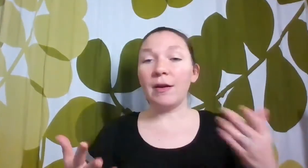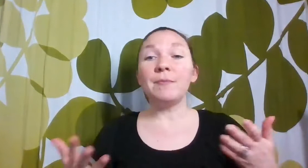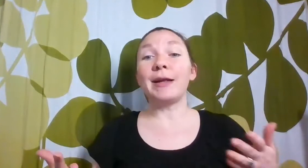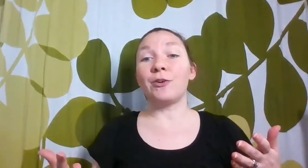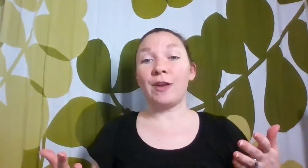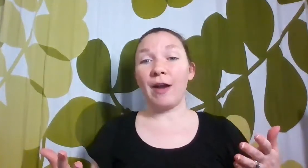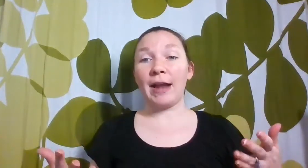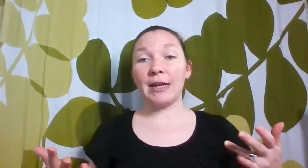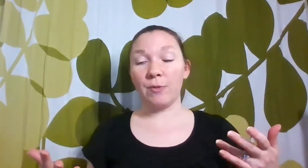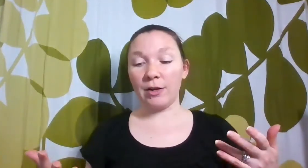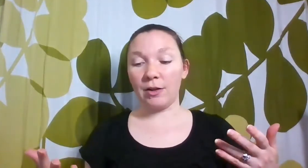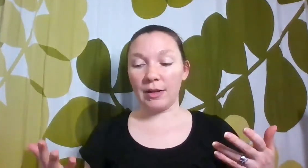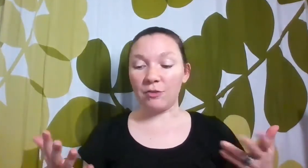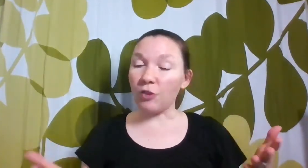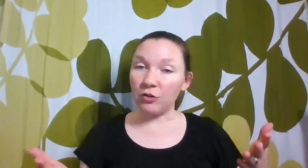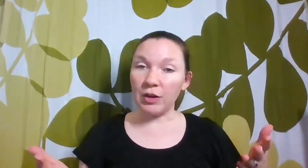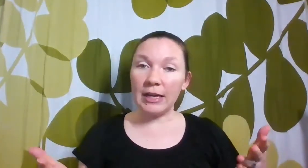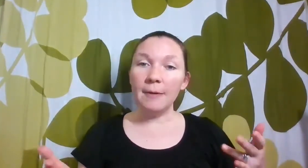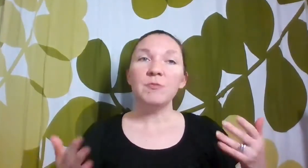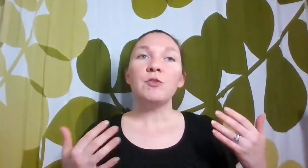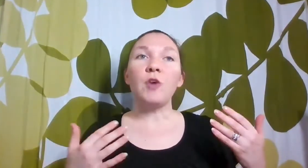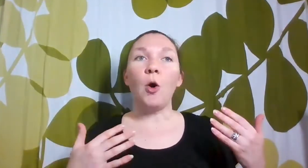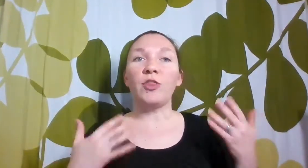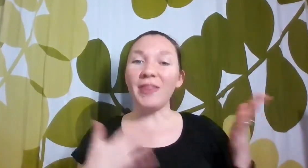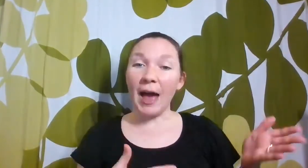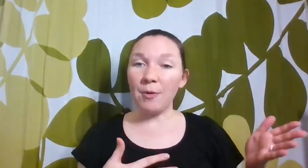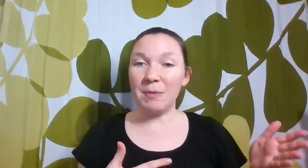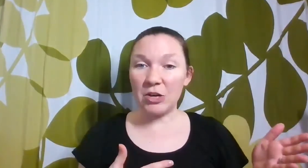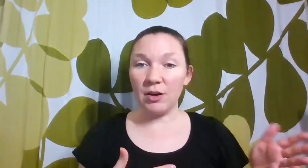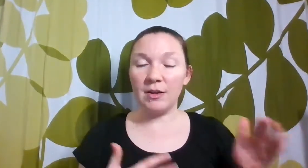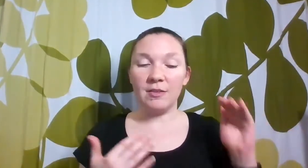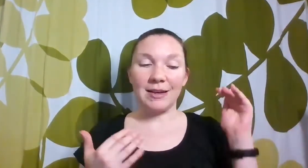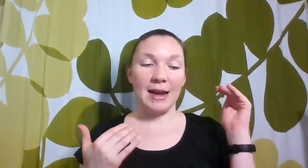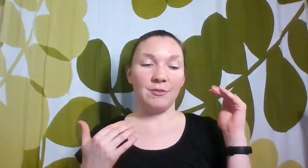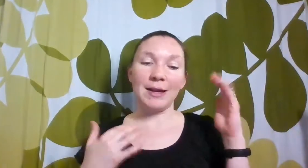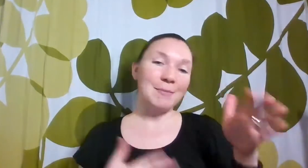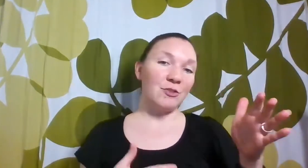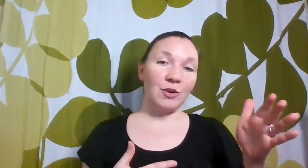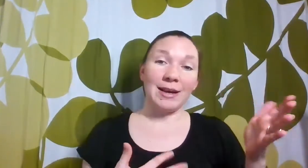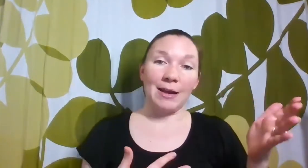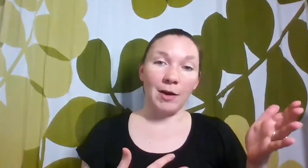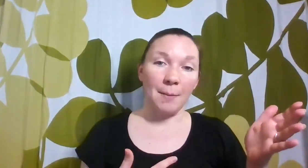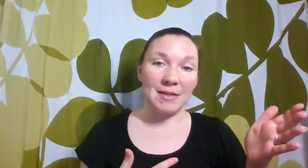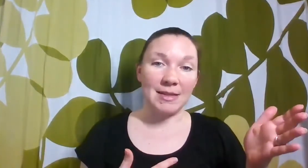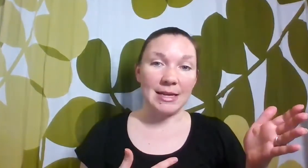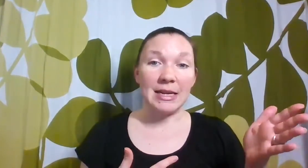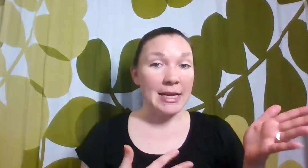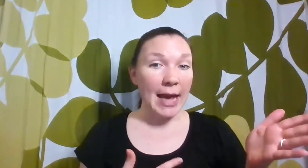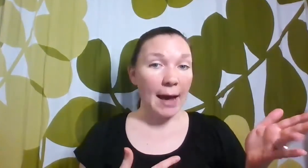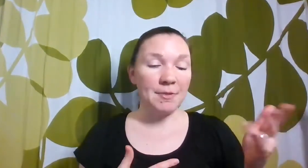my learners never had any real instruction in it. So thought that would be good to kind of like make sure, again, we're not missing any gaps.